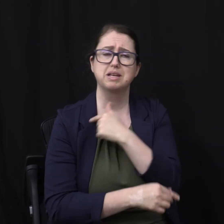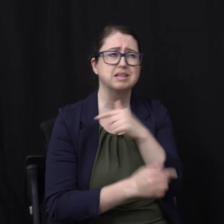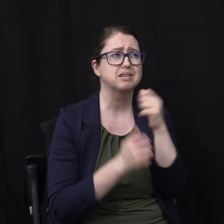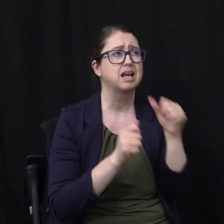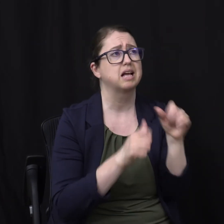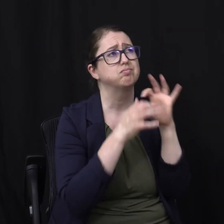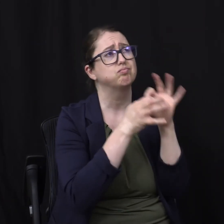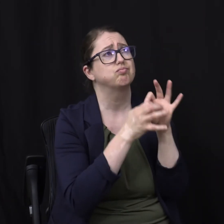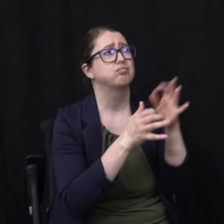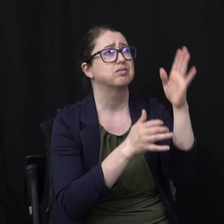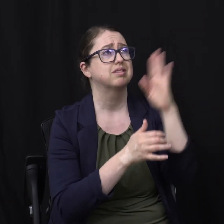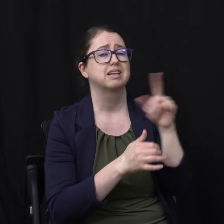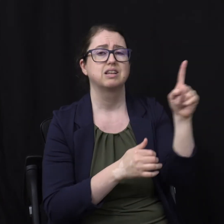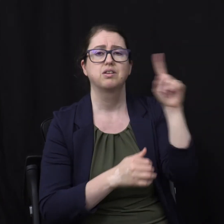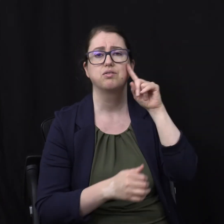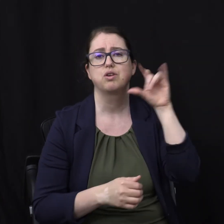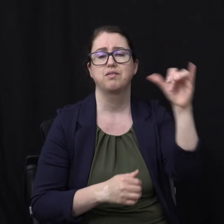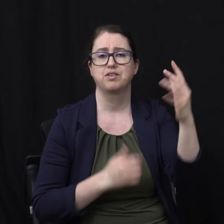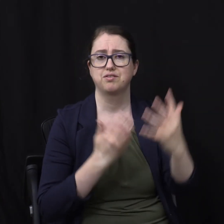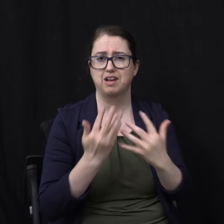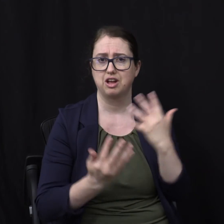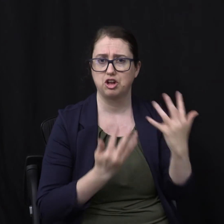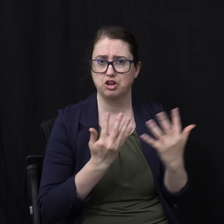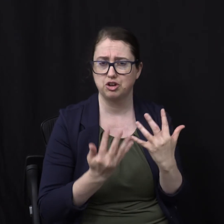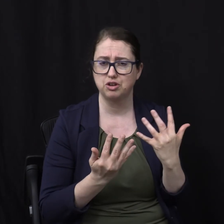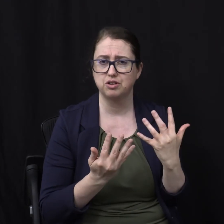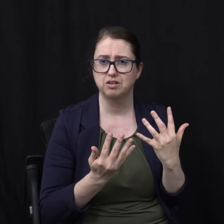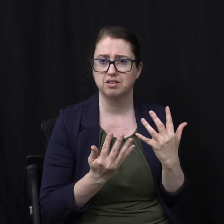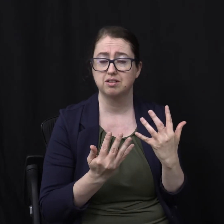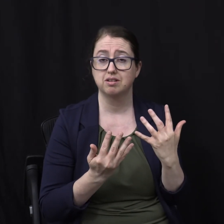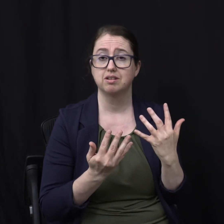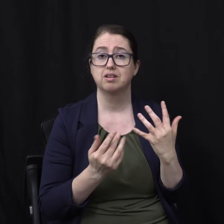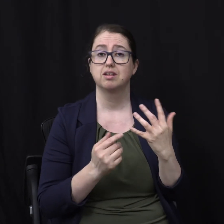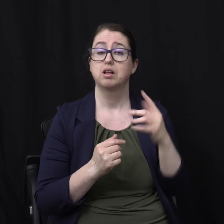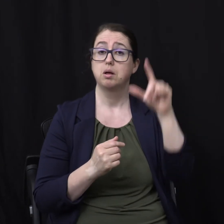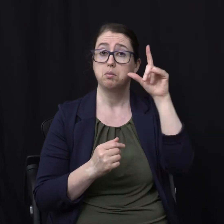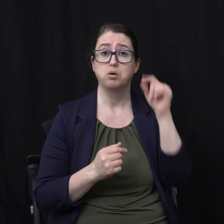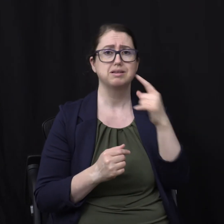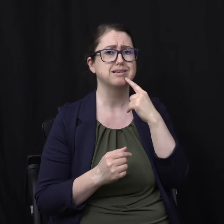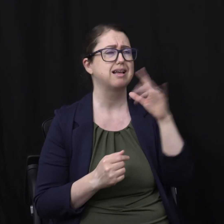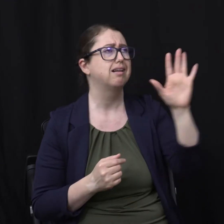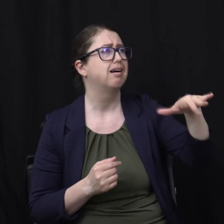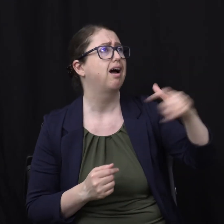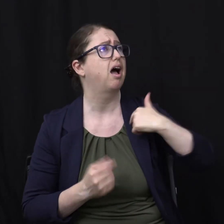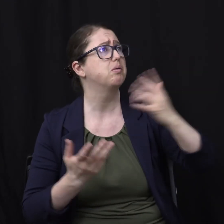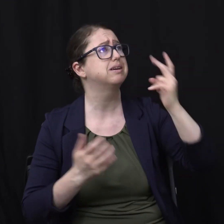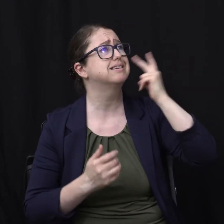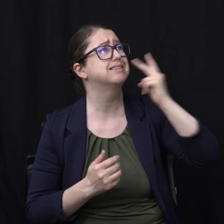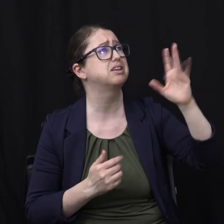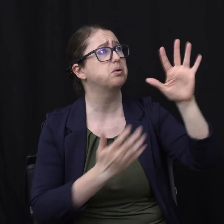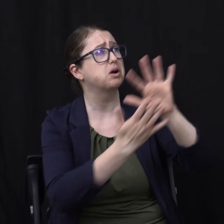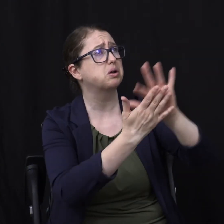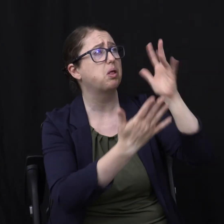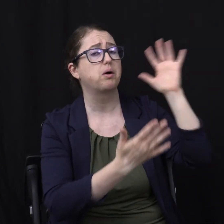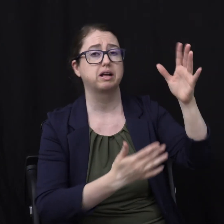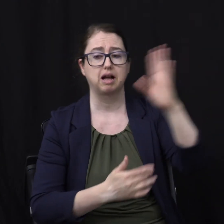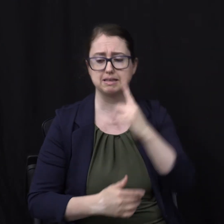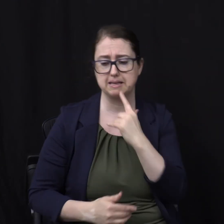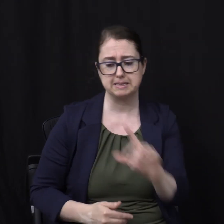is a consuming fire You remember when Moses said Show me your glory And God said Hold on Moses Not so fast We're not ready for that yet If anyone